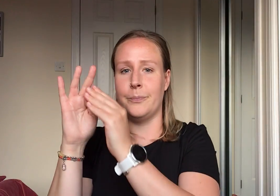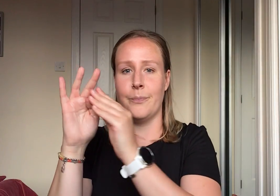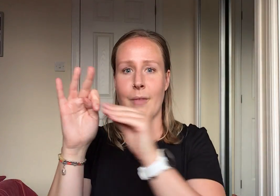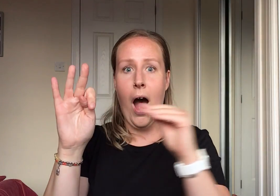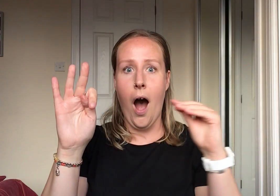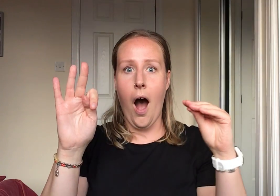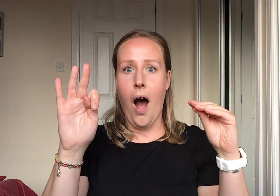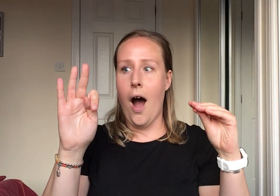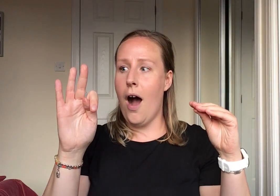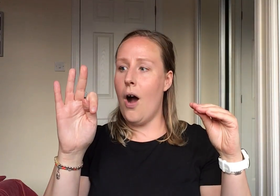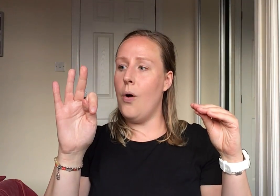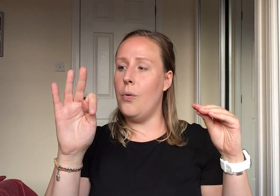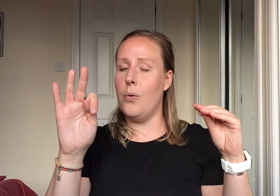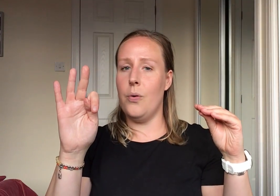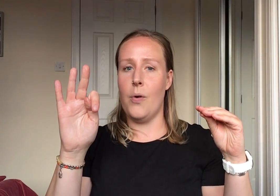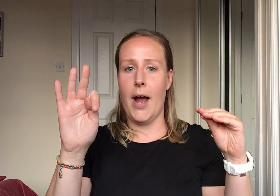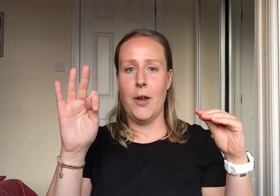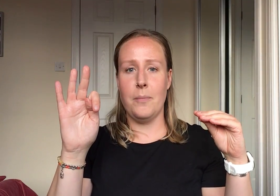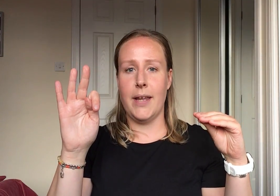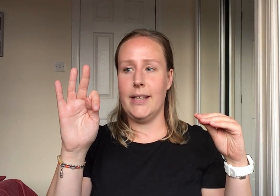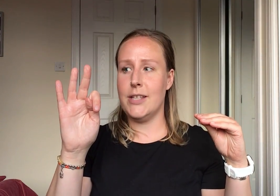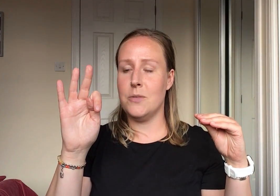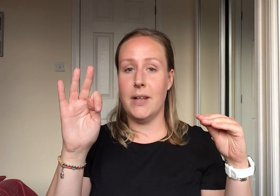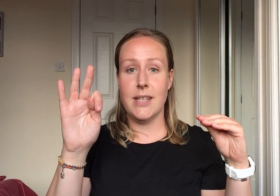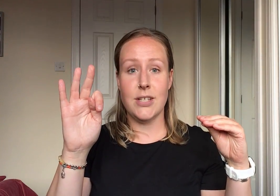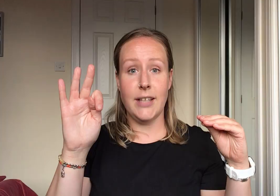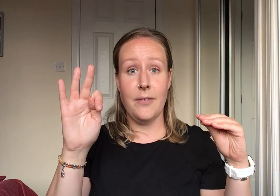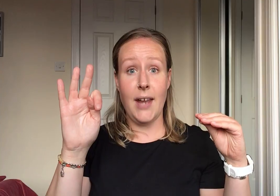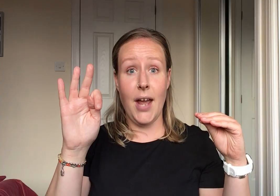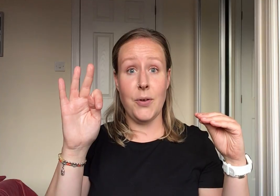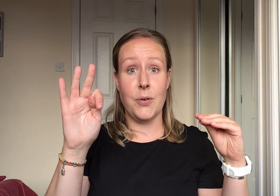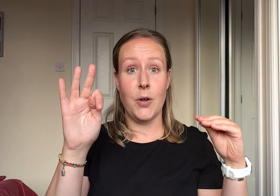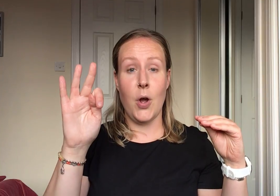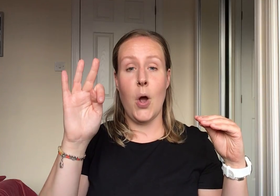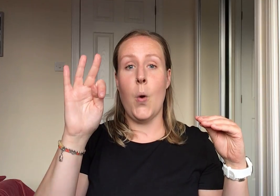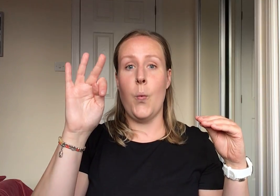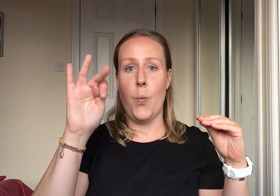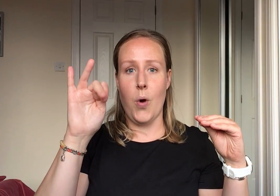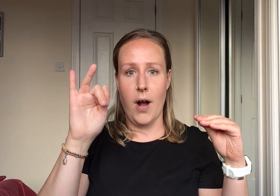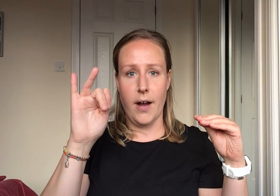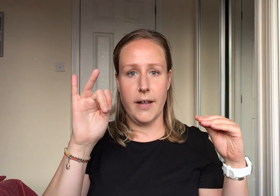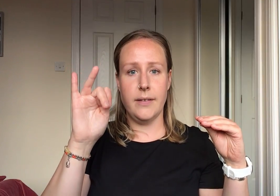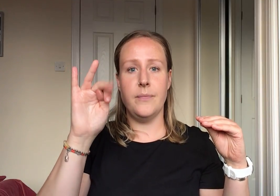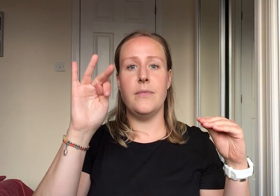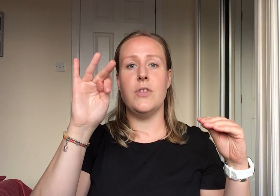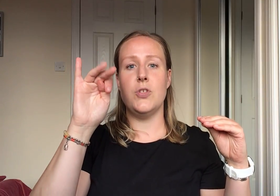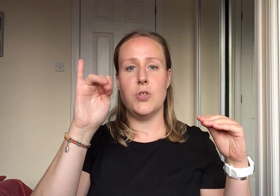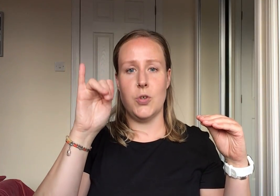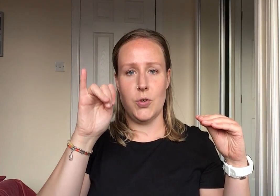Oh how many little monkeys are left now? One, two,